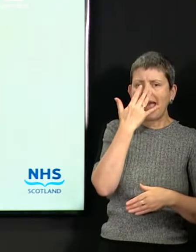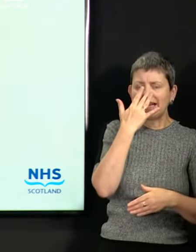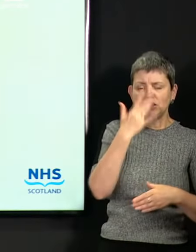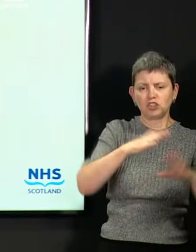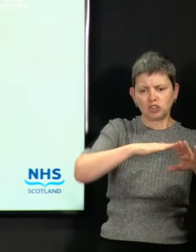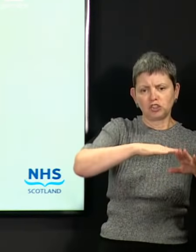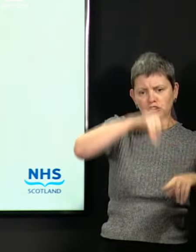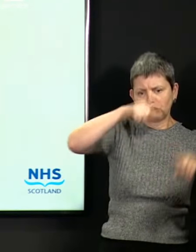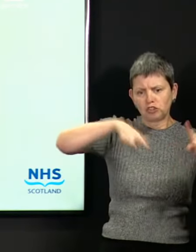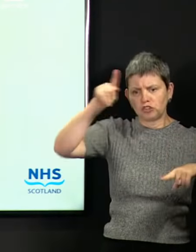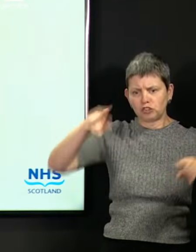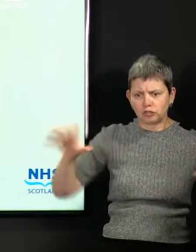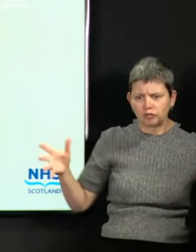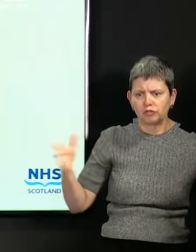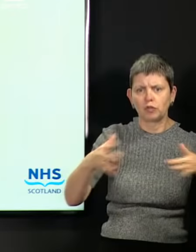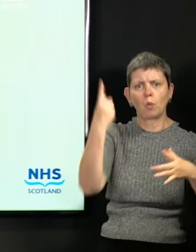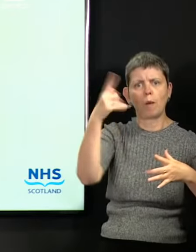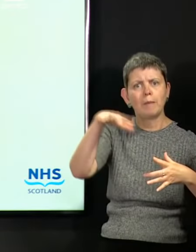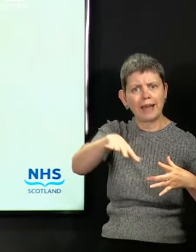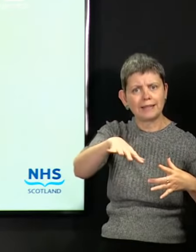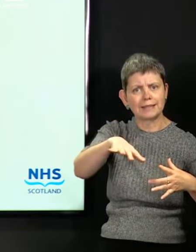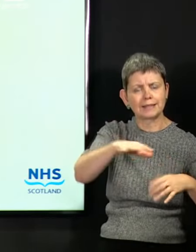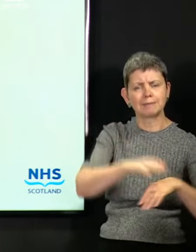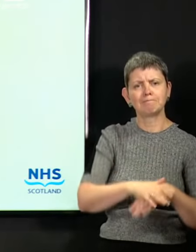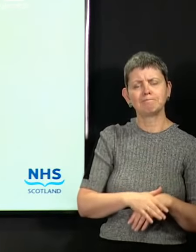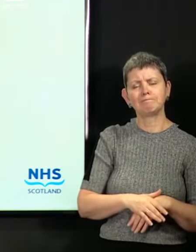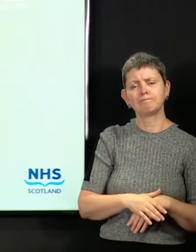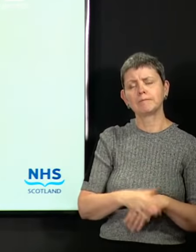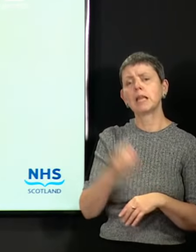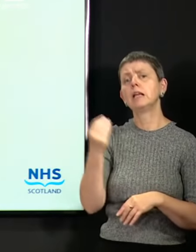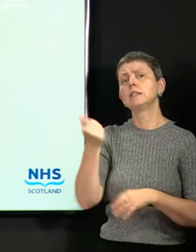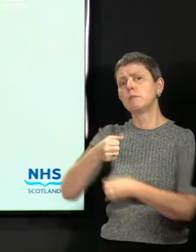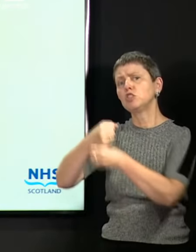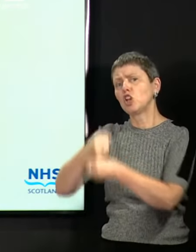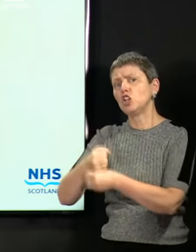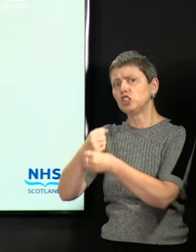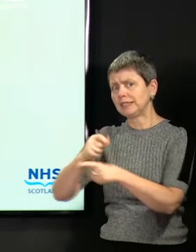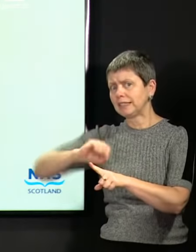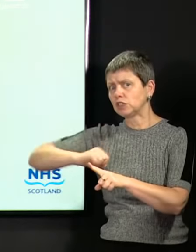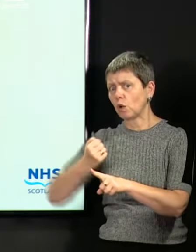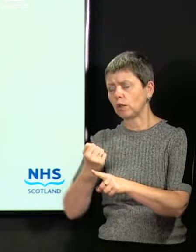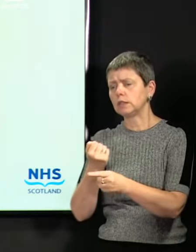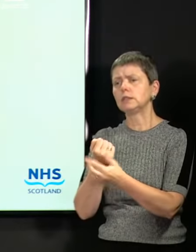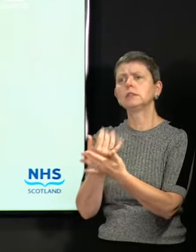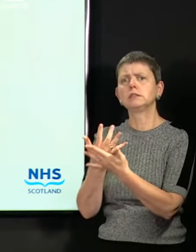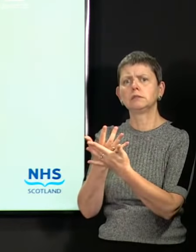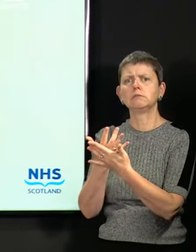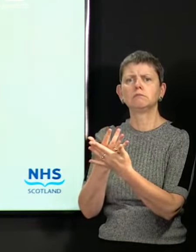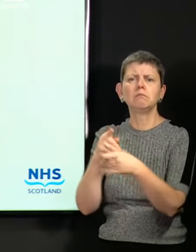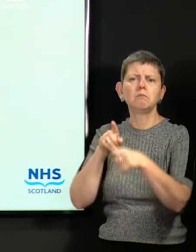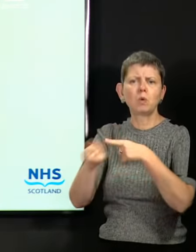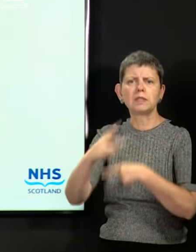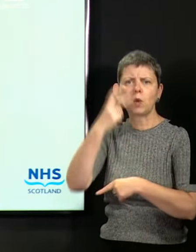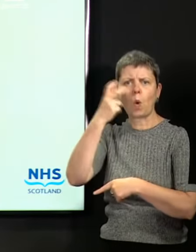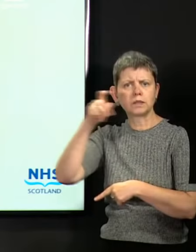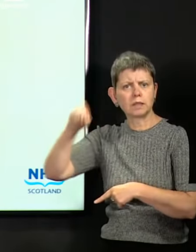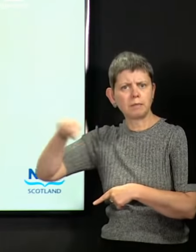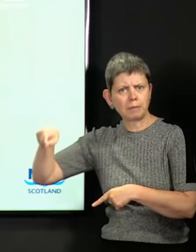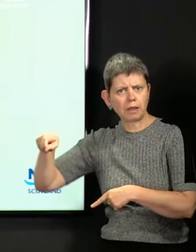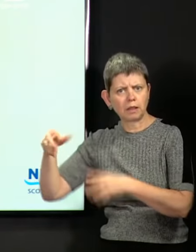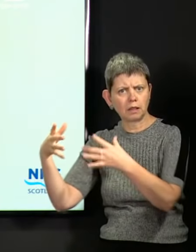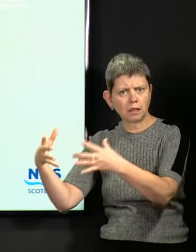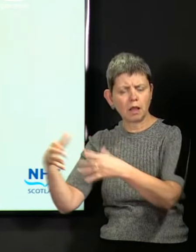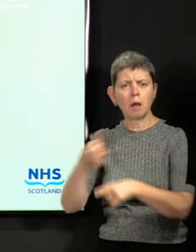places of worship, tend to be a little bit more elderly than some other gatherings. Other faiths have a much broader group of people, but maybe